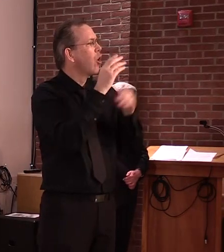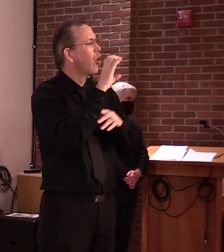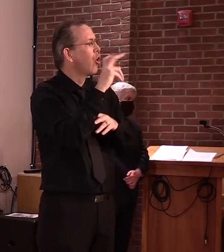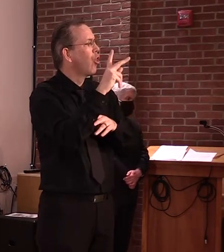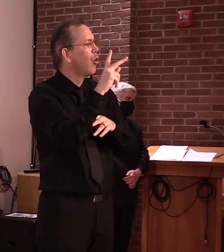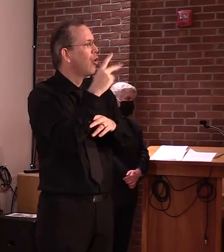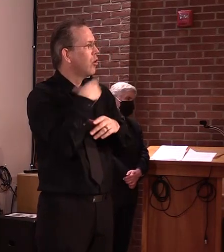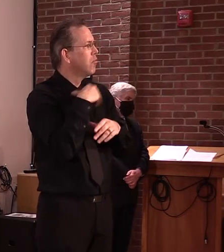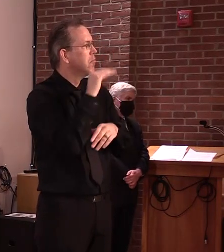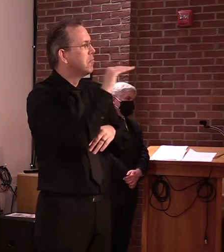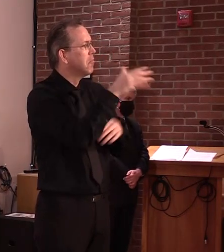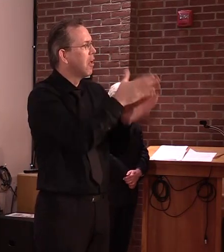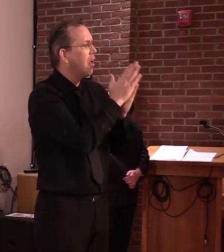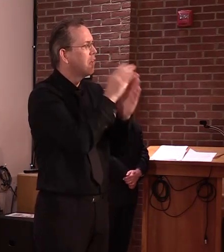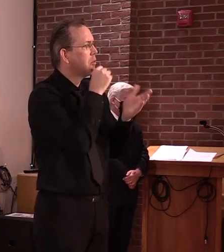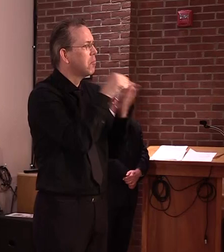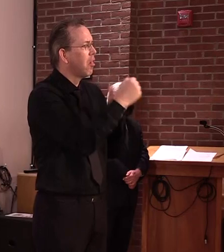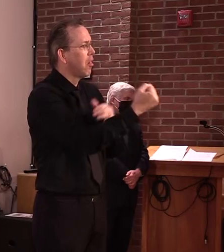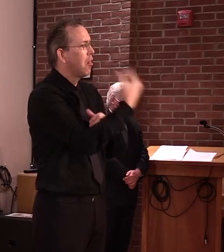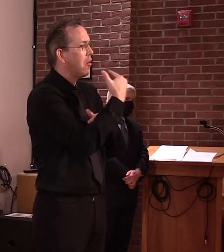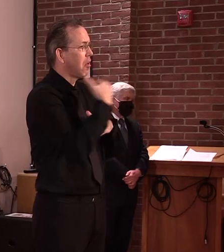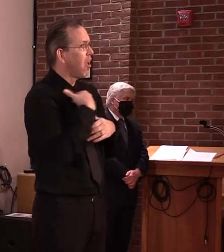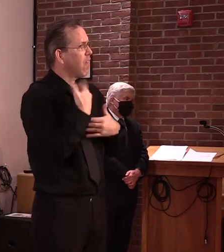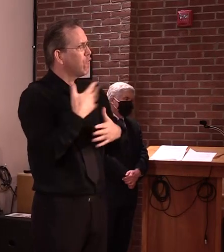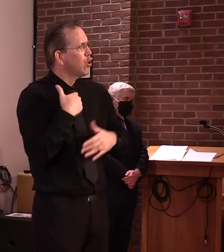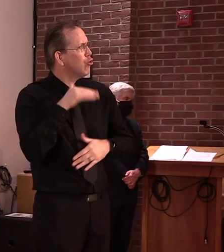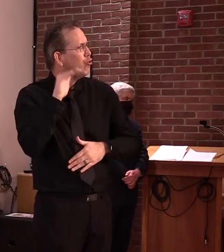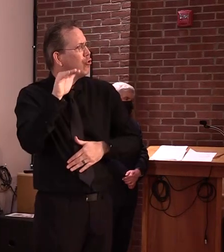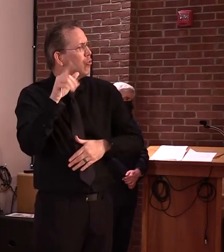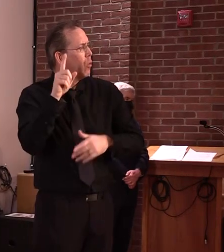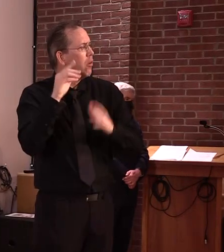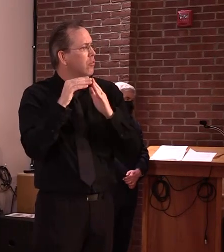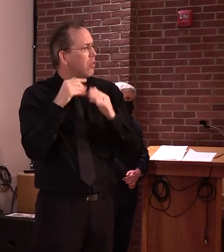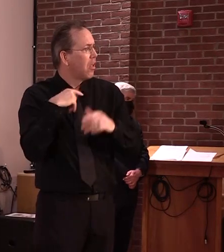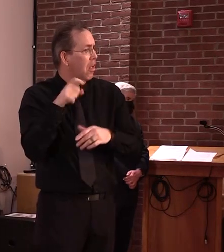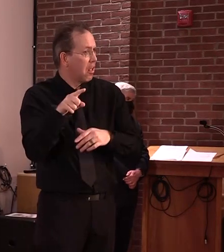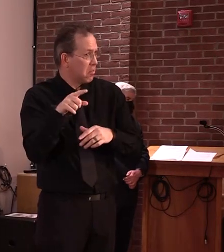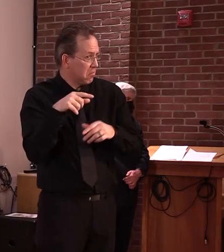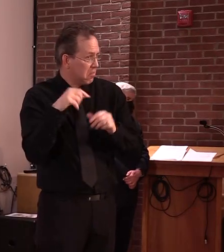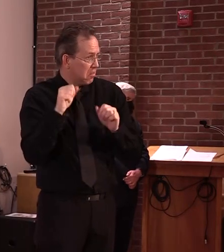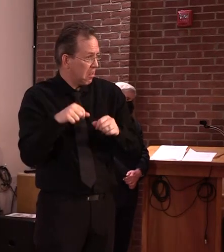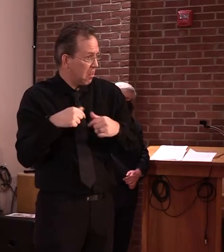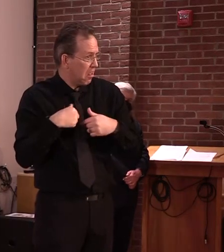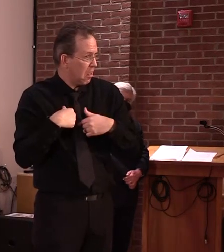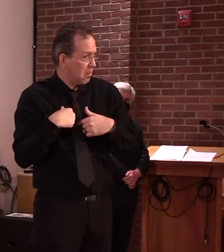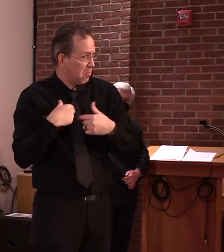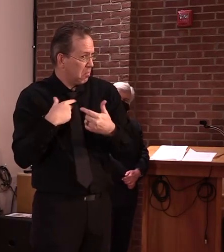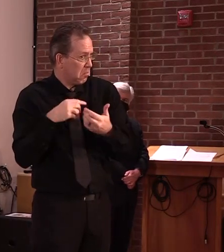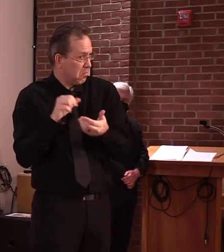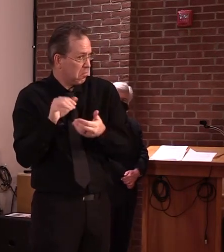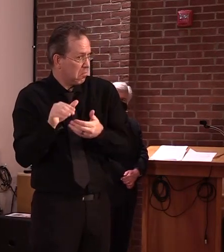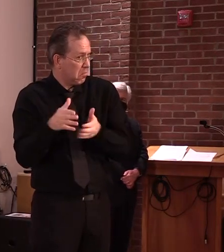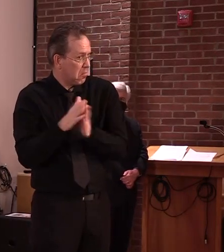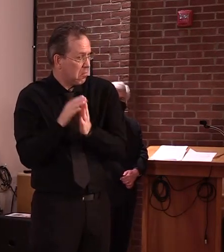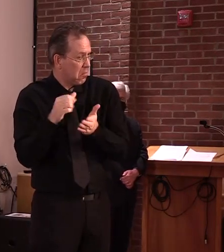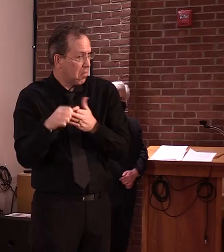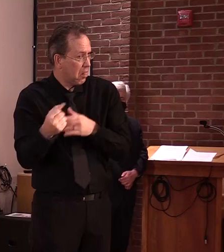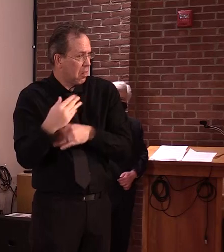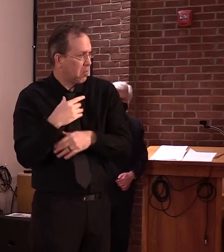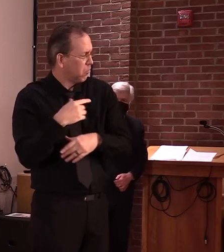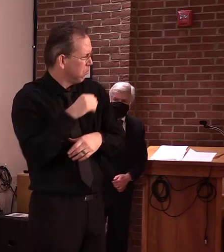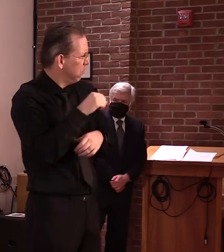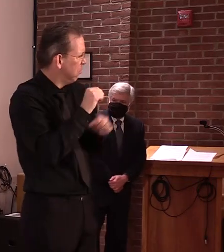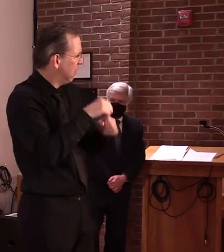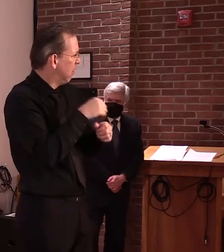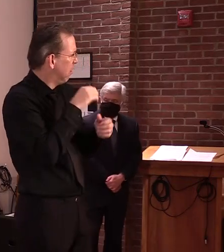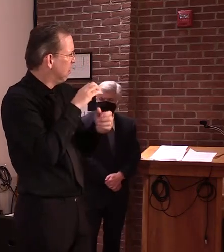process at all. So my question, my first question is why would we need to change that system? Well, again, probably a